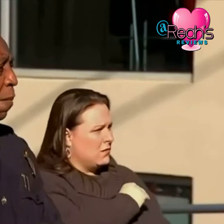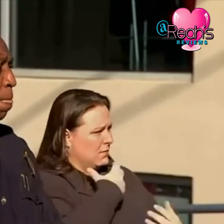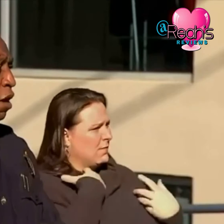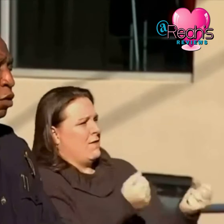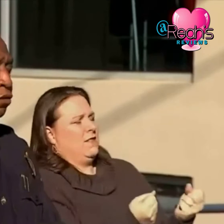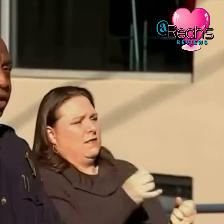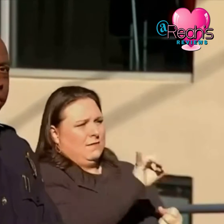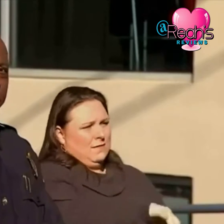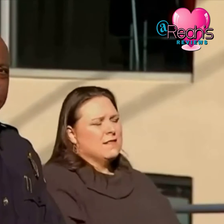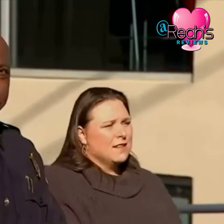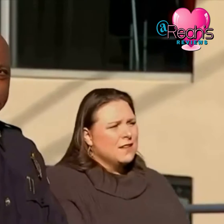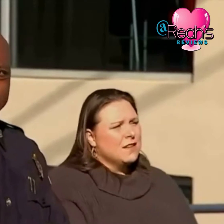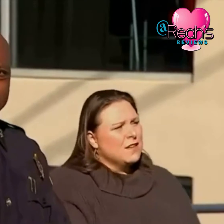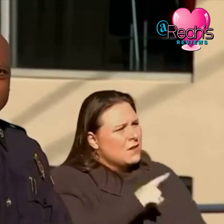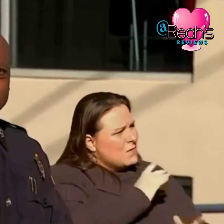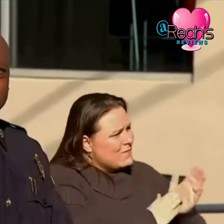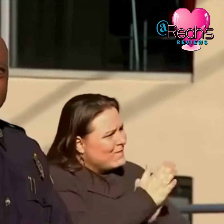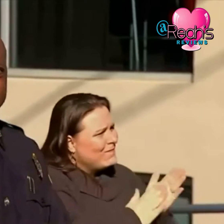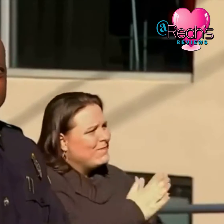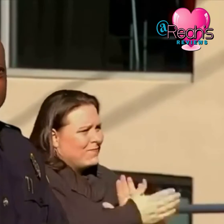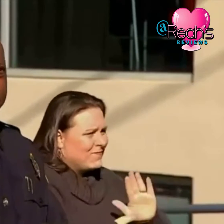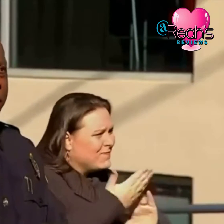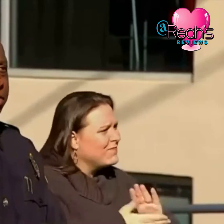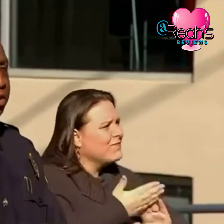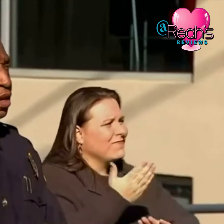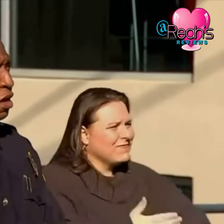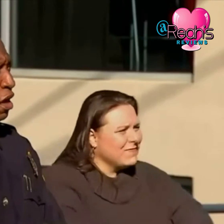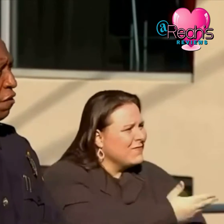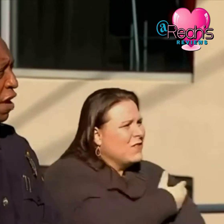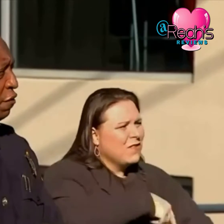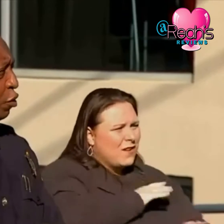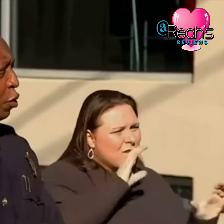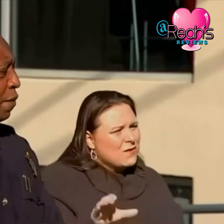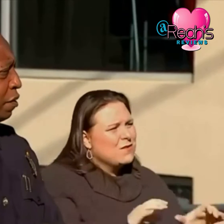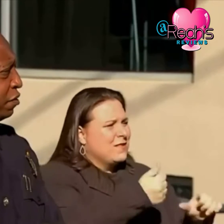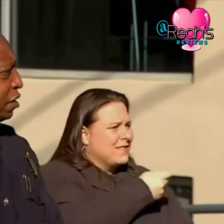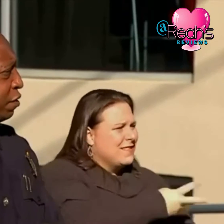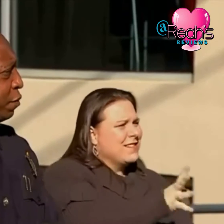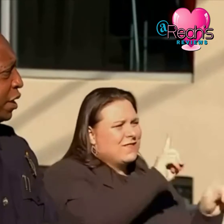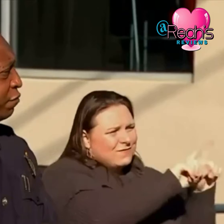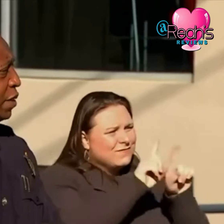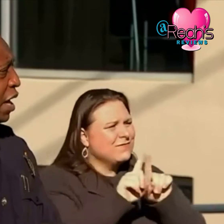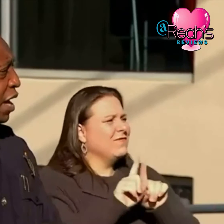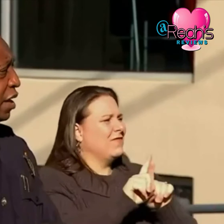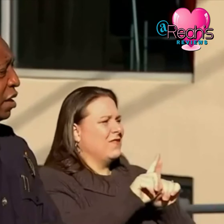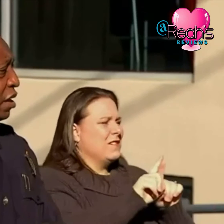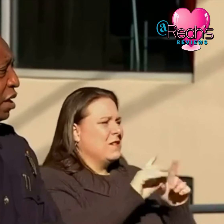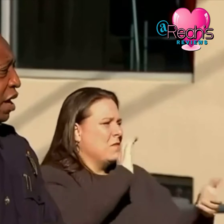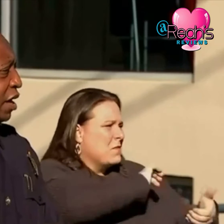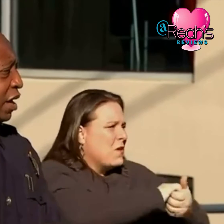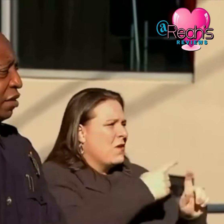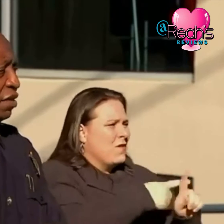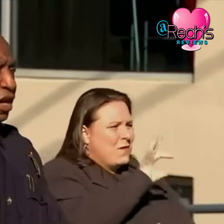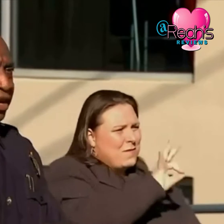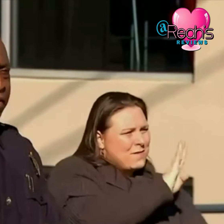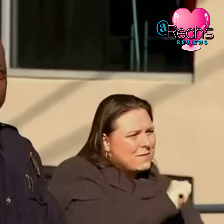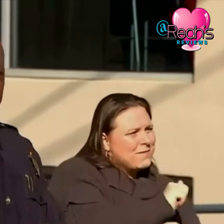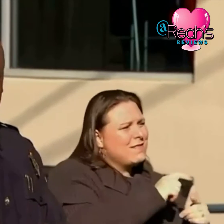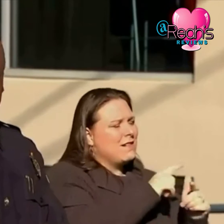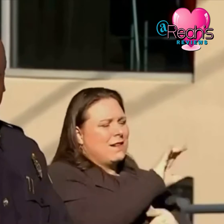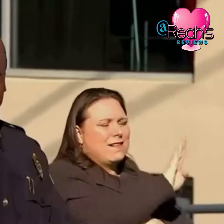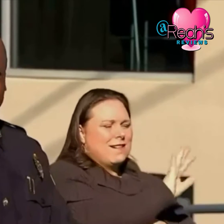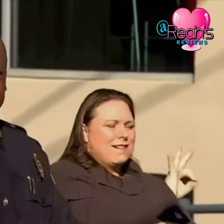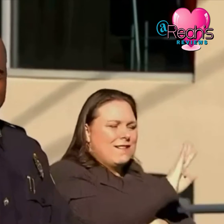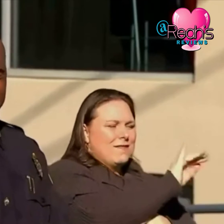about that we've really ramped up our efforts with several hundred of our federal partners here from the FBI and the ATF